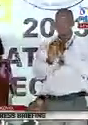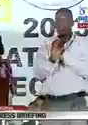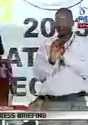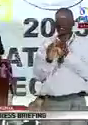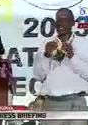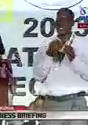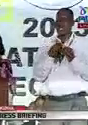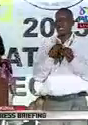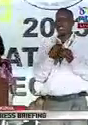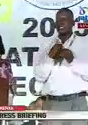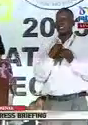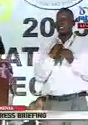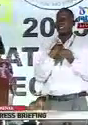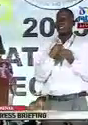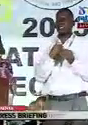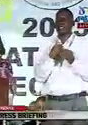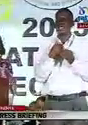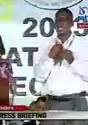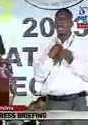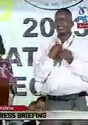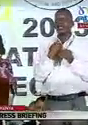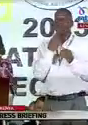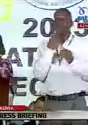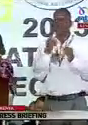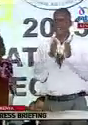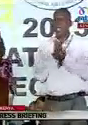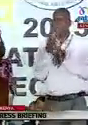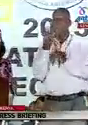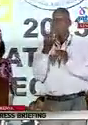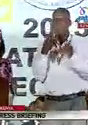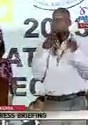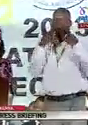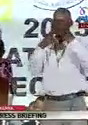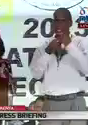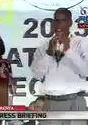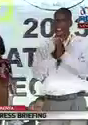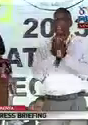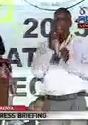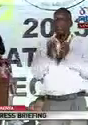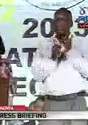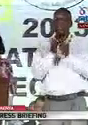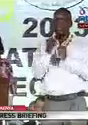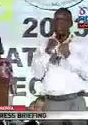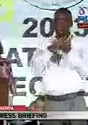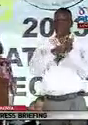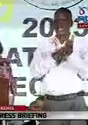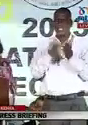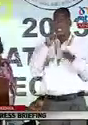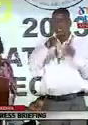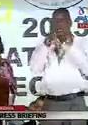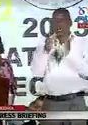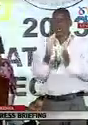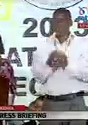has a total of 104, 655 registered voters.